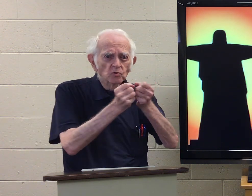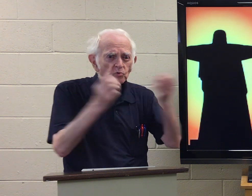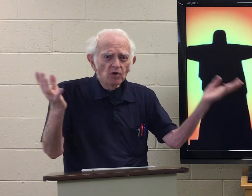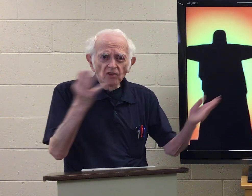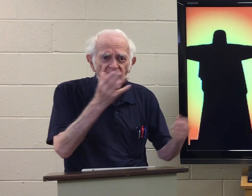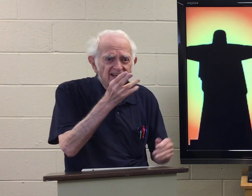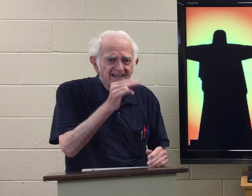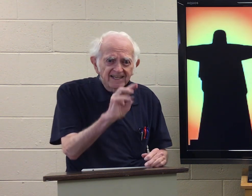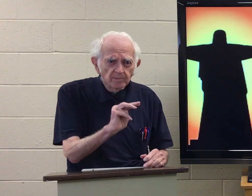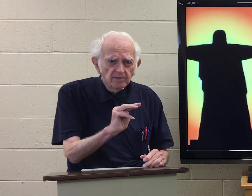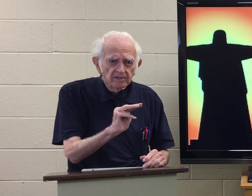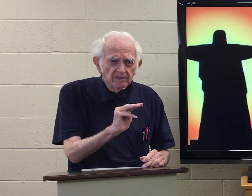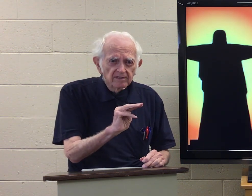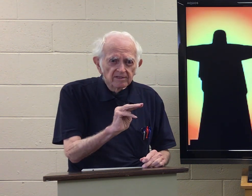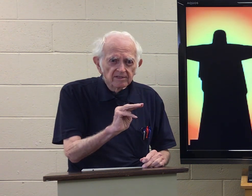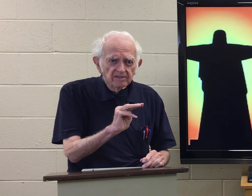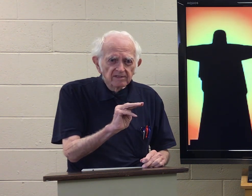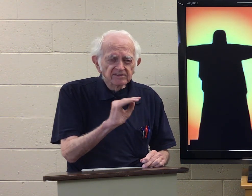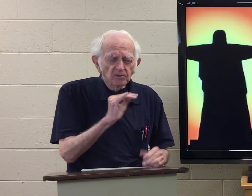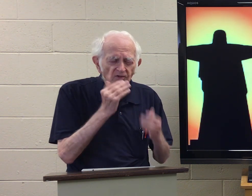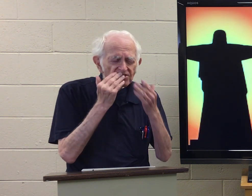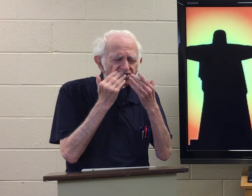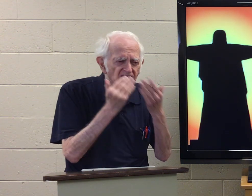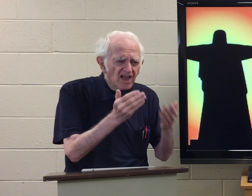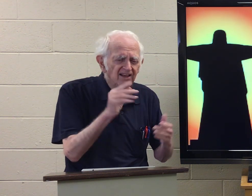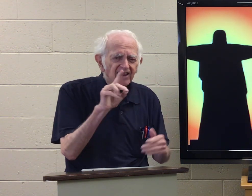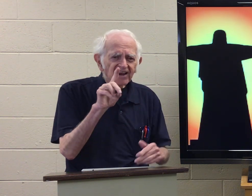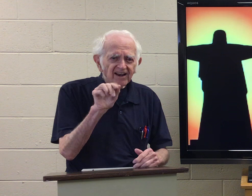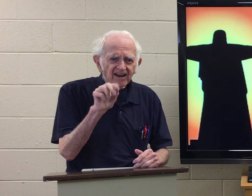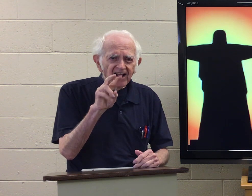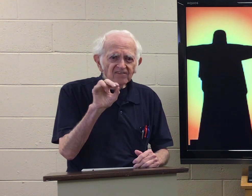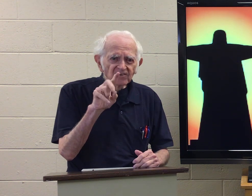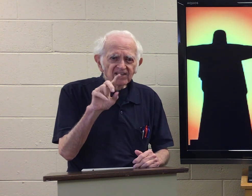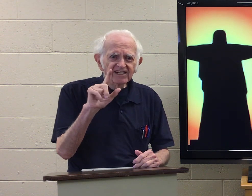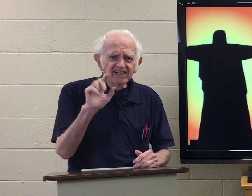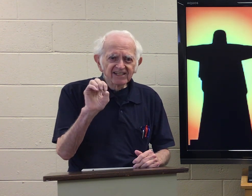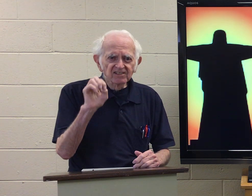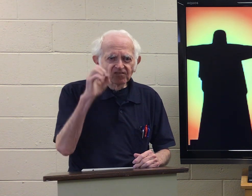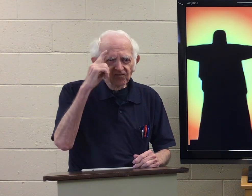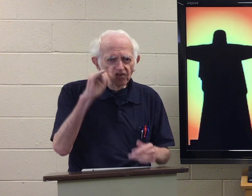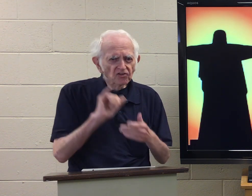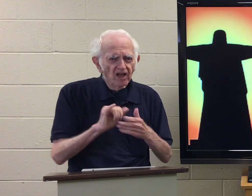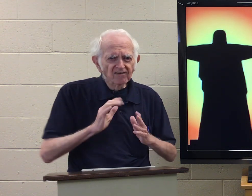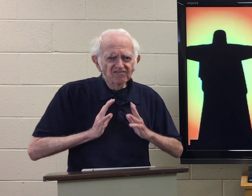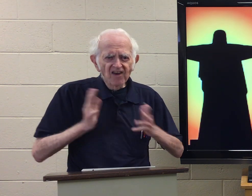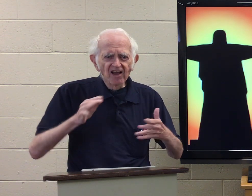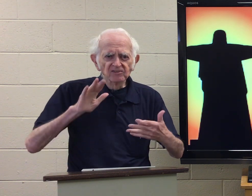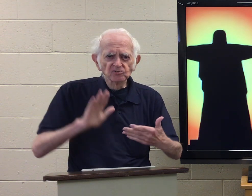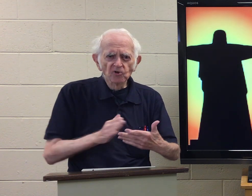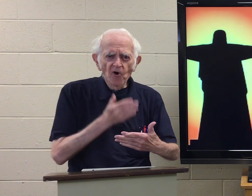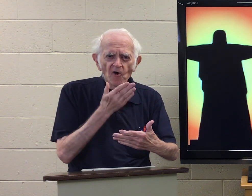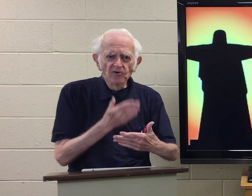We can't do without him. can't him. So thank you, David, Lee, for that fine song.